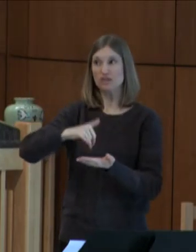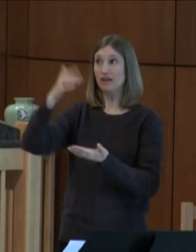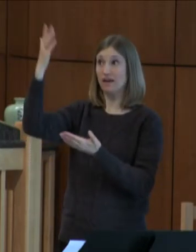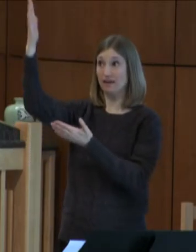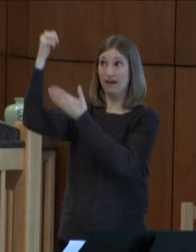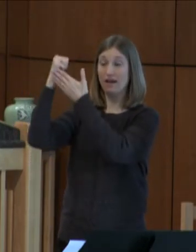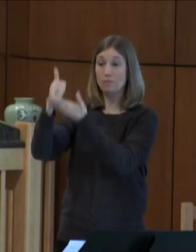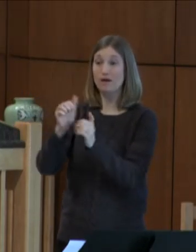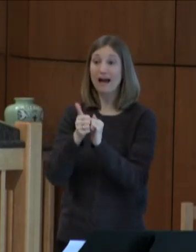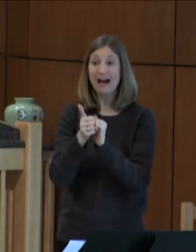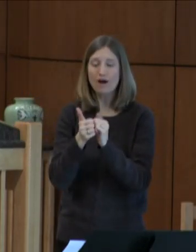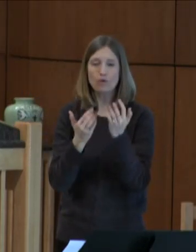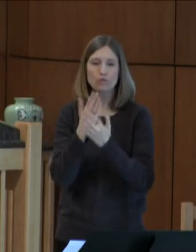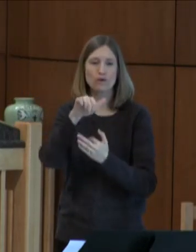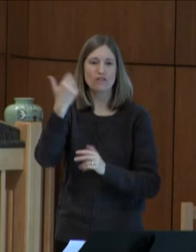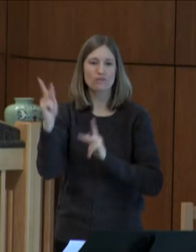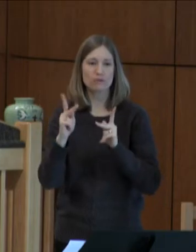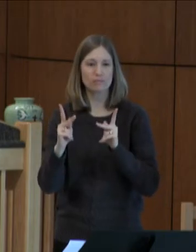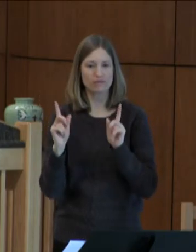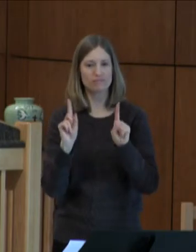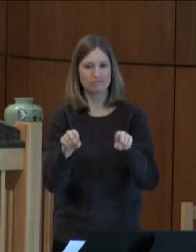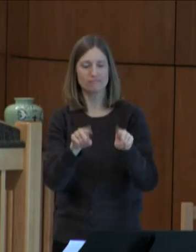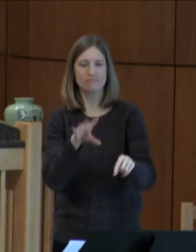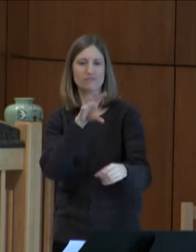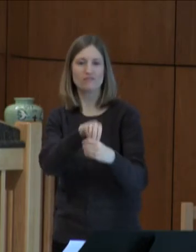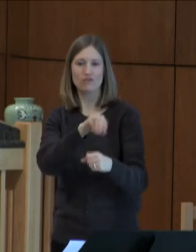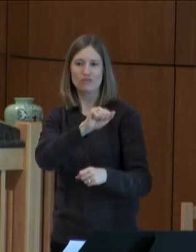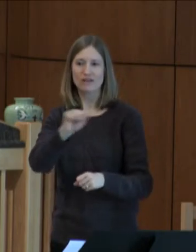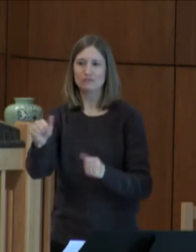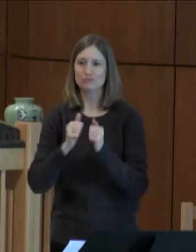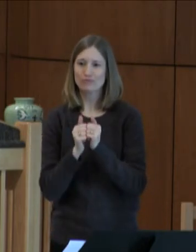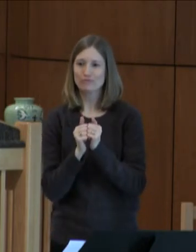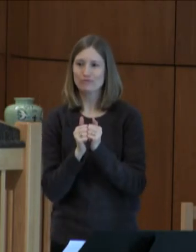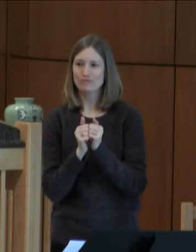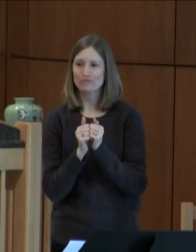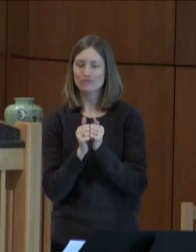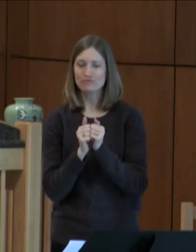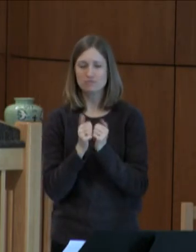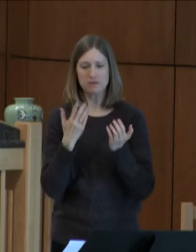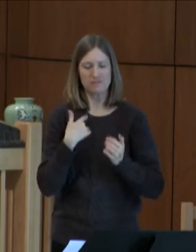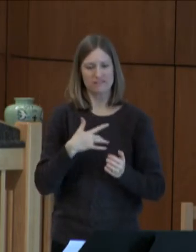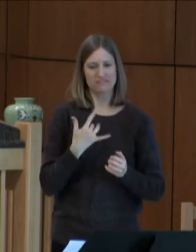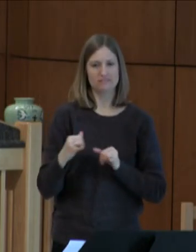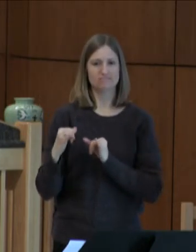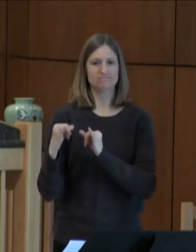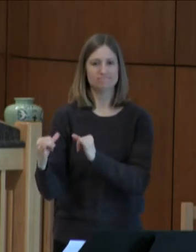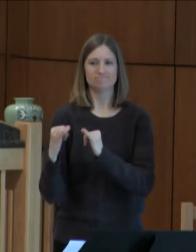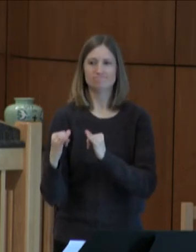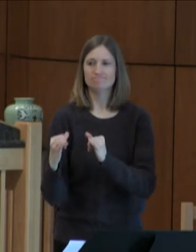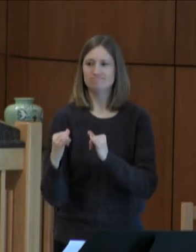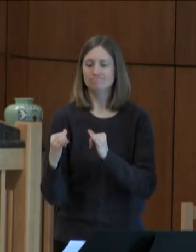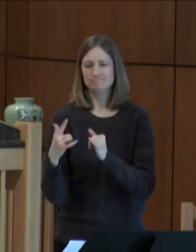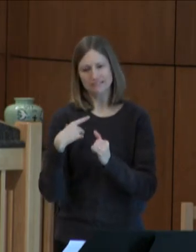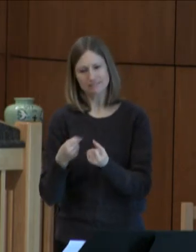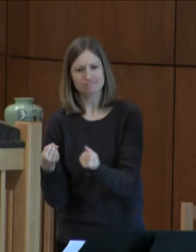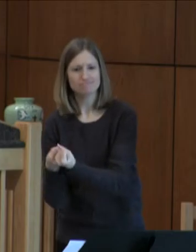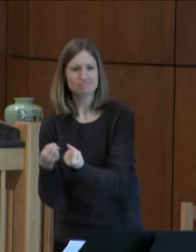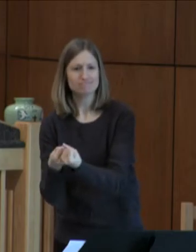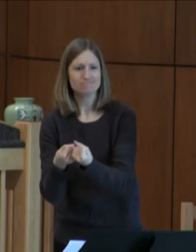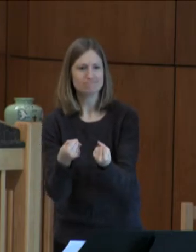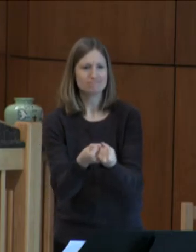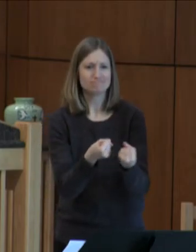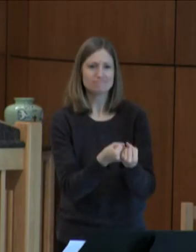in that group who have been in a similar place, who understand and can be that